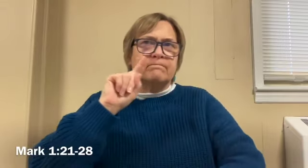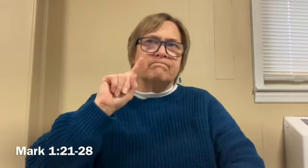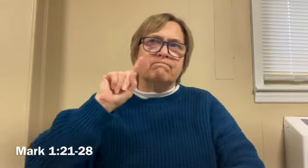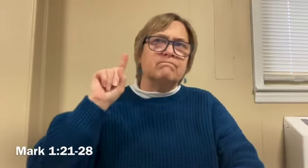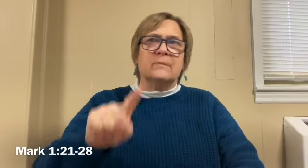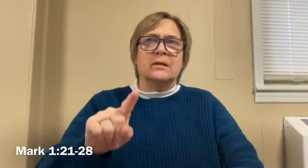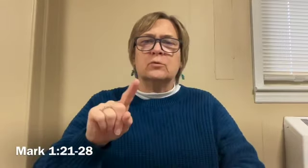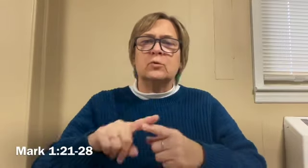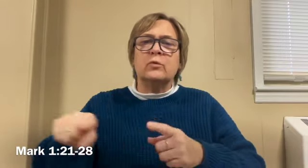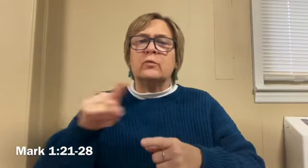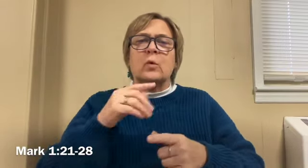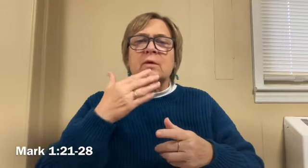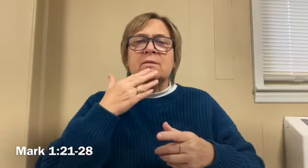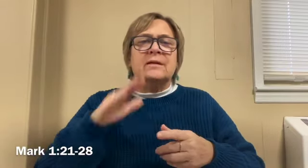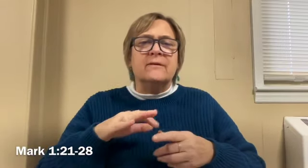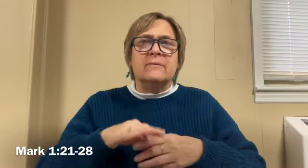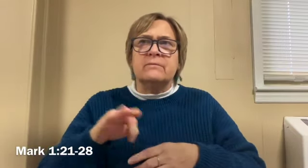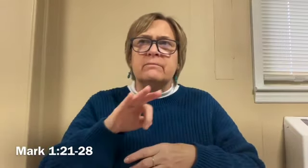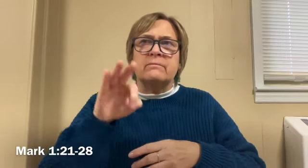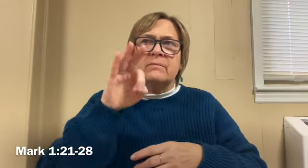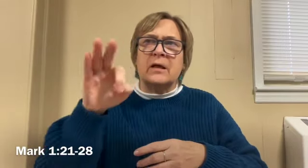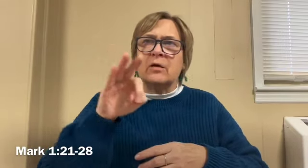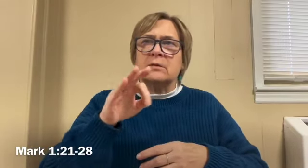spirits and they obey him